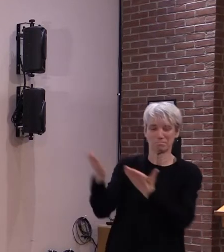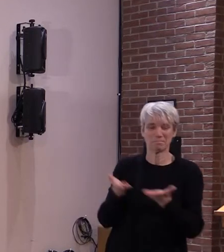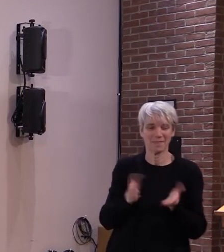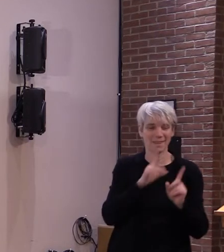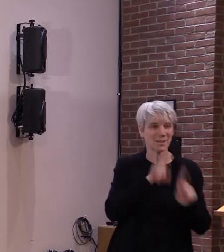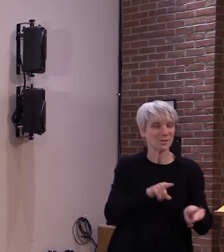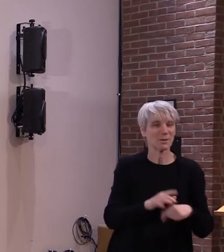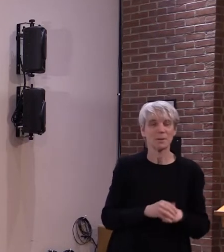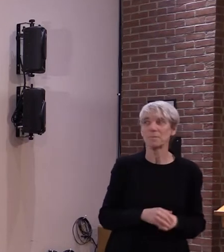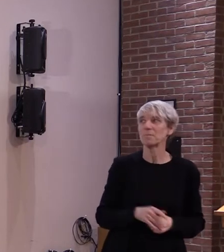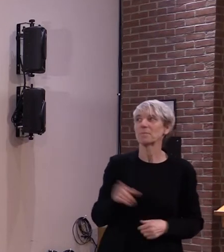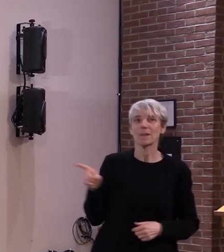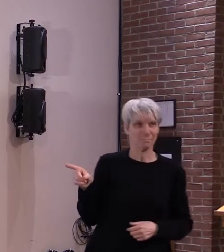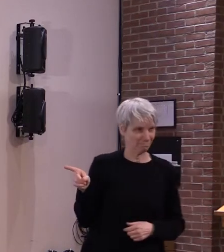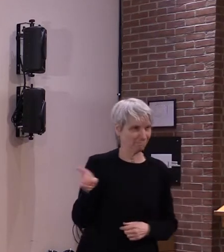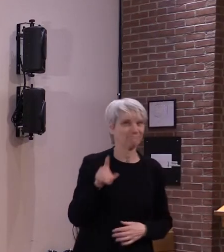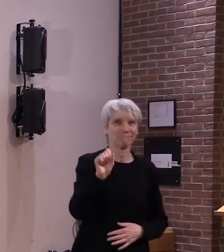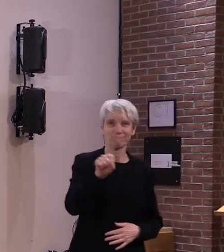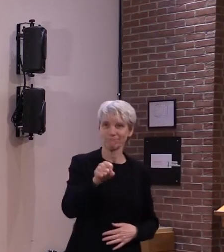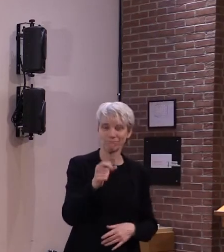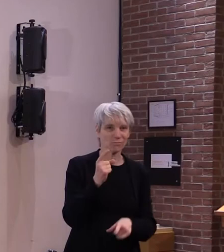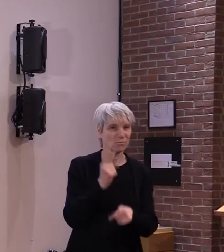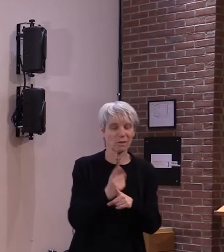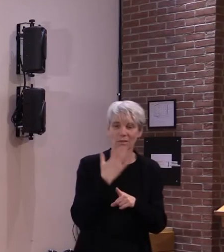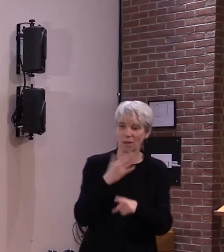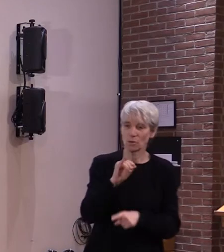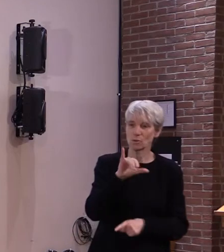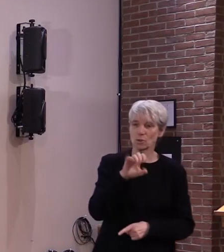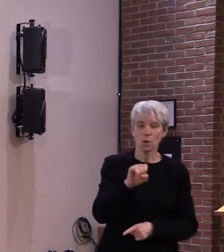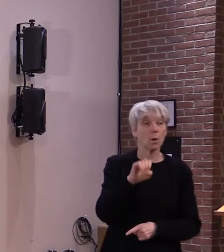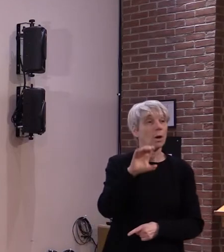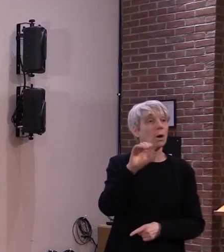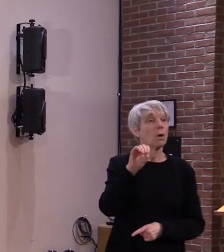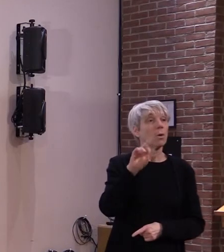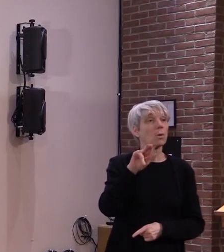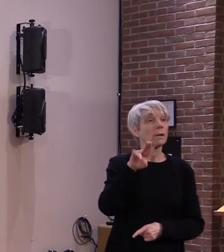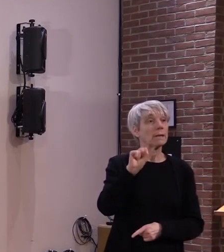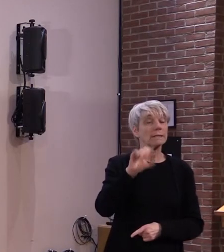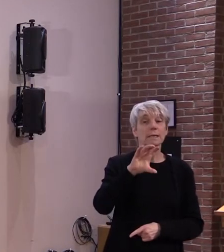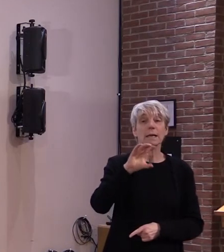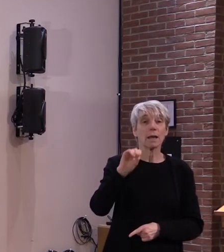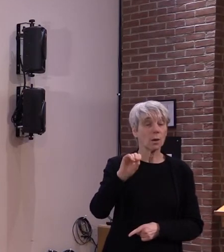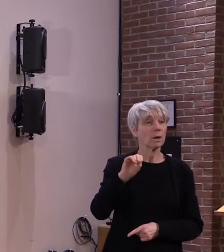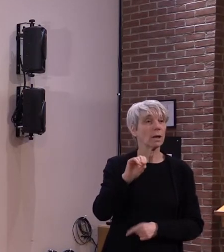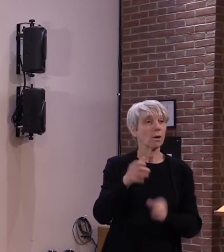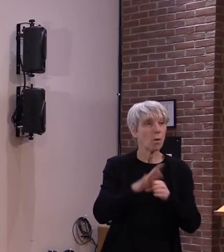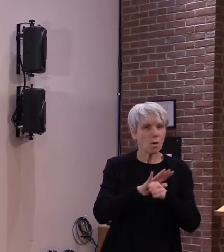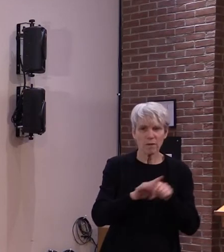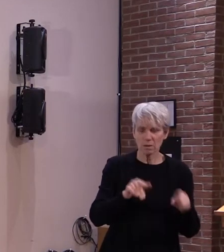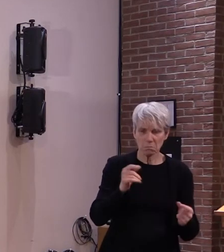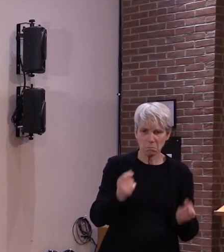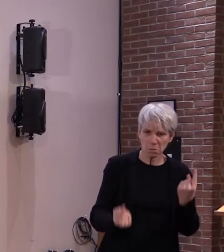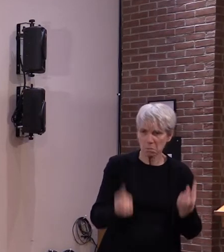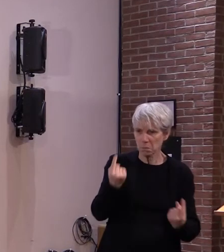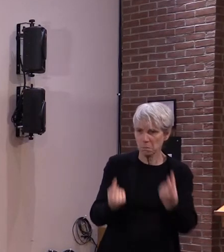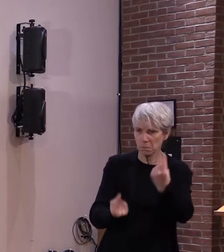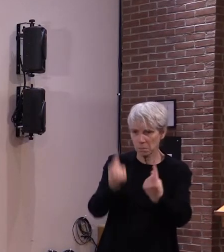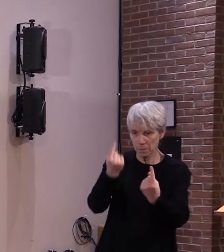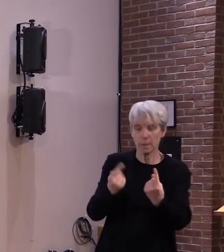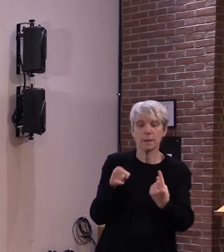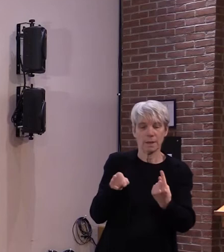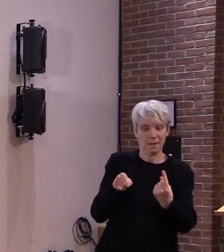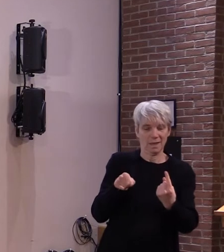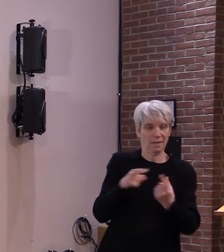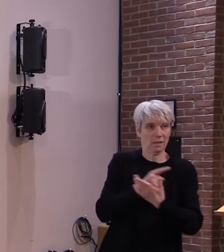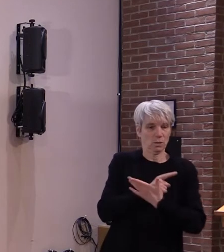yeah we've been watching that with interest joe actually and uh the secretary smith and i have uh a meeting on the books this